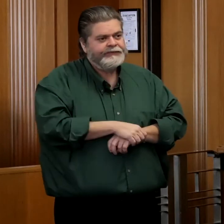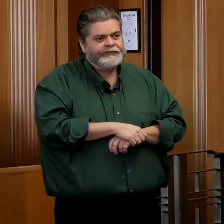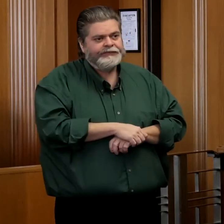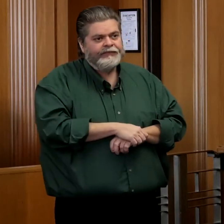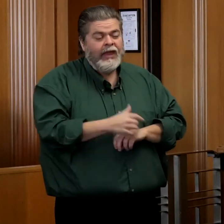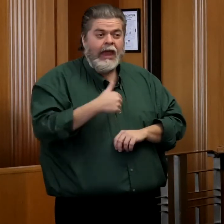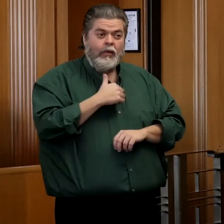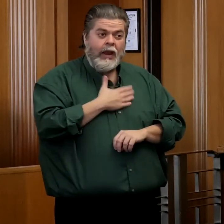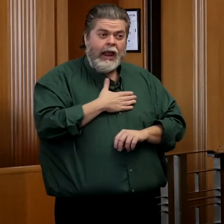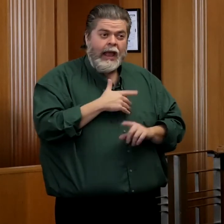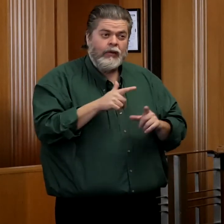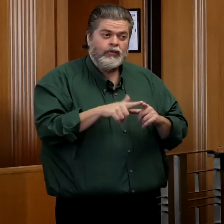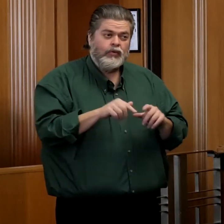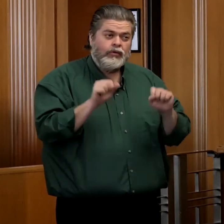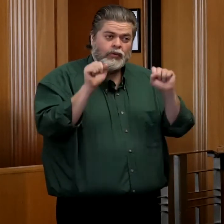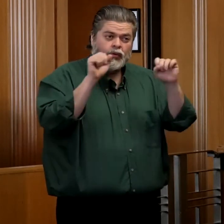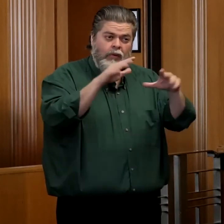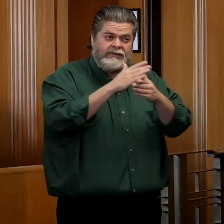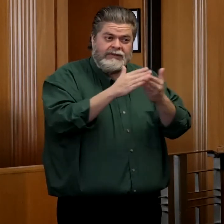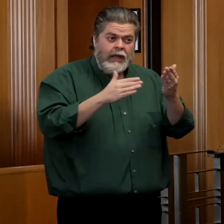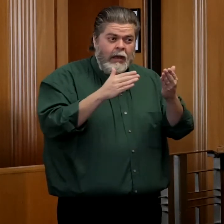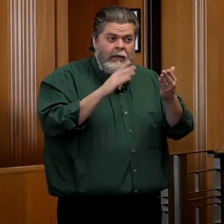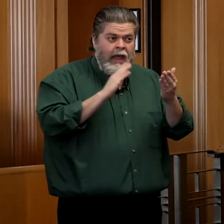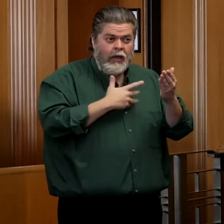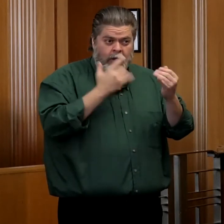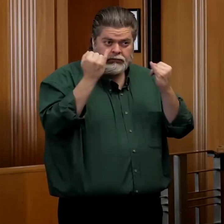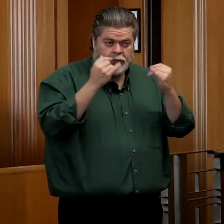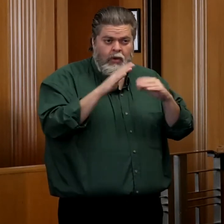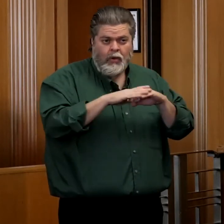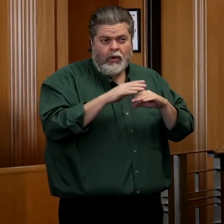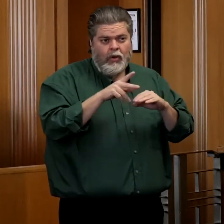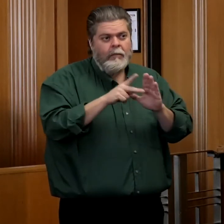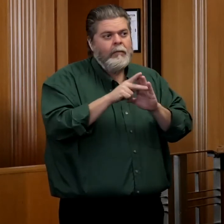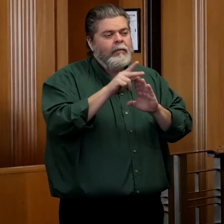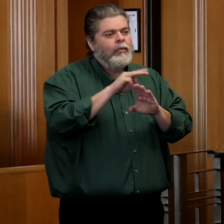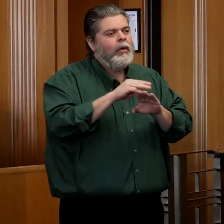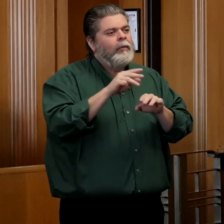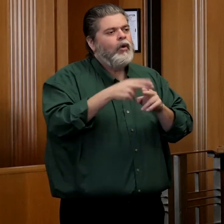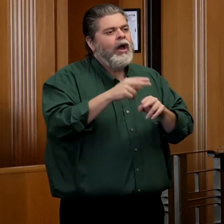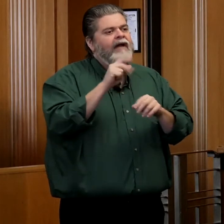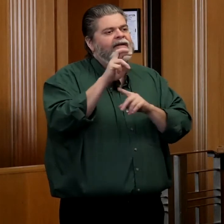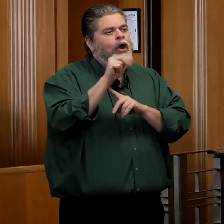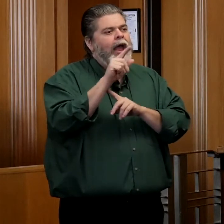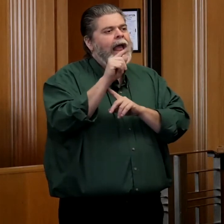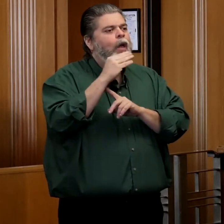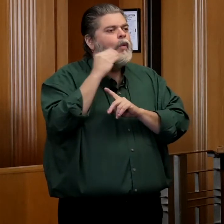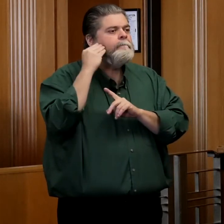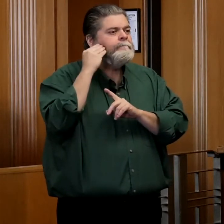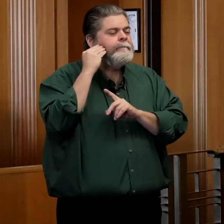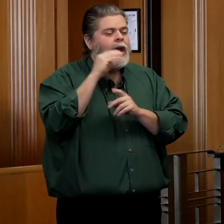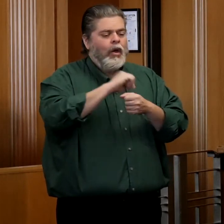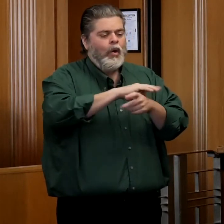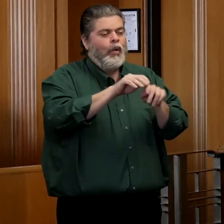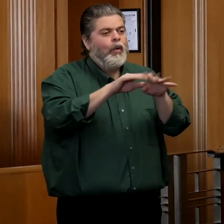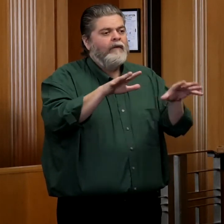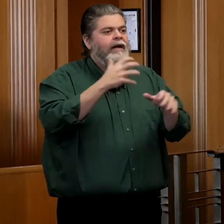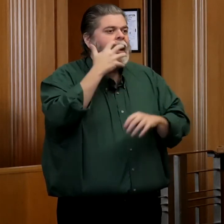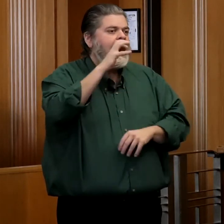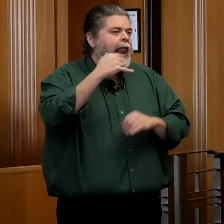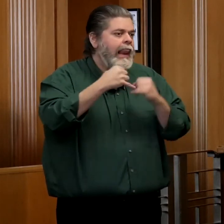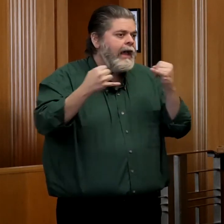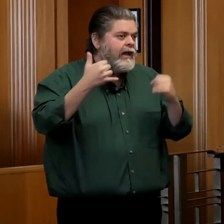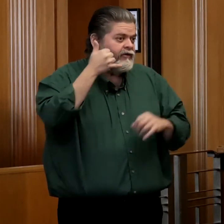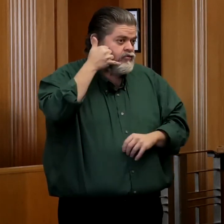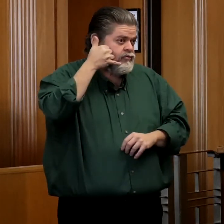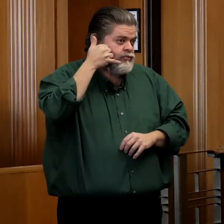I'd like to lift up a couple of our programs, the Avera at Home program and the COVID hotline. Together, they're taking